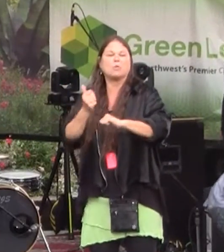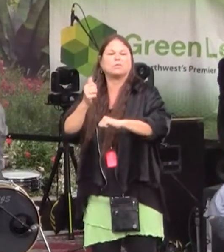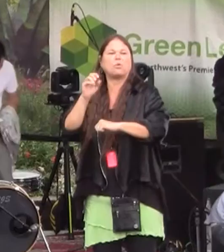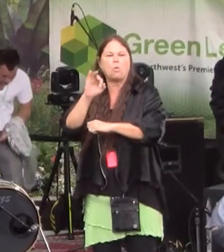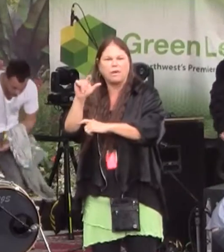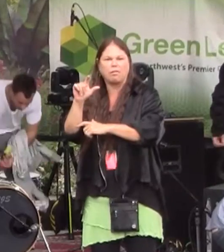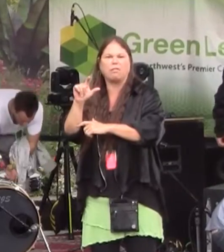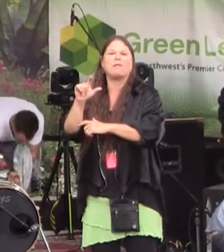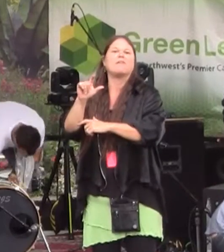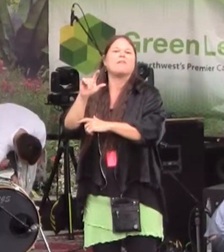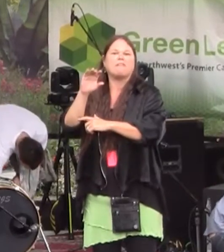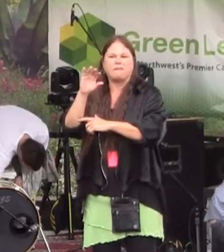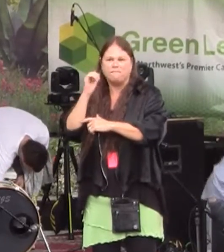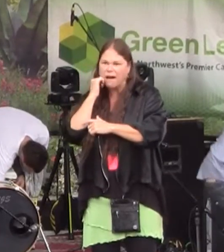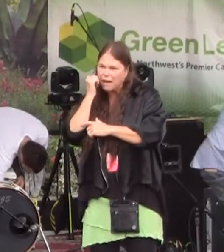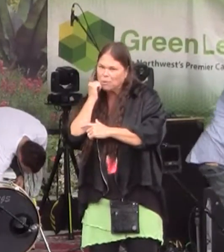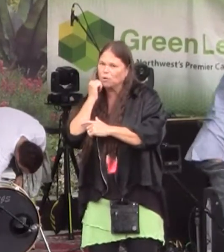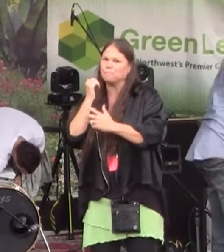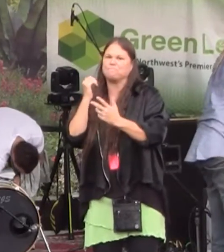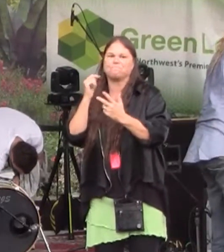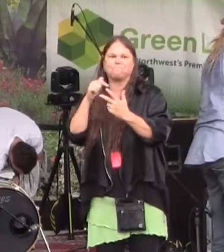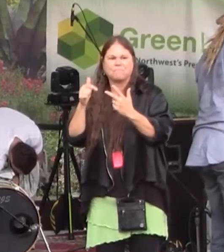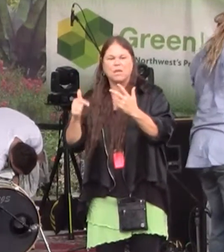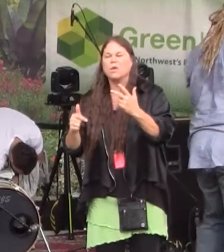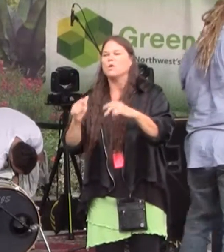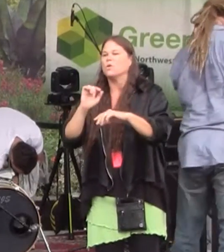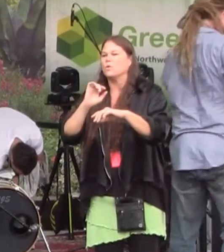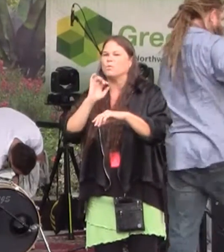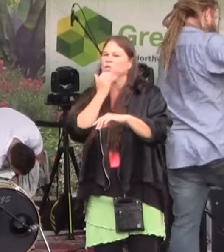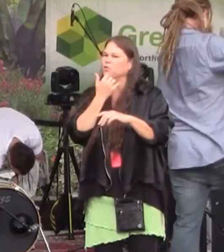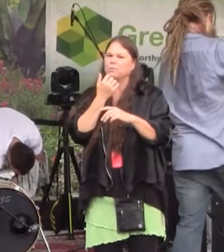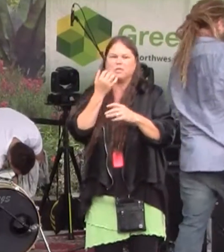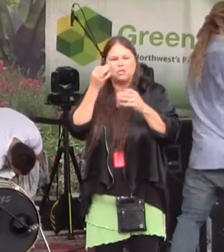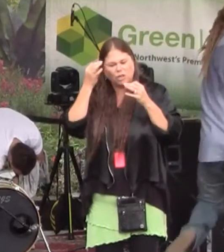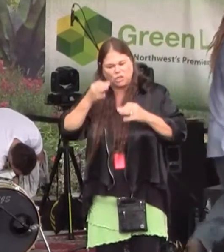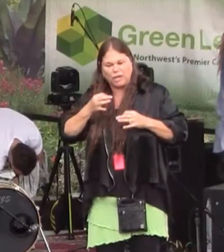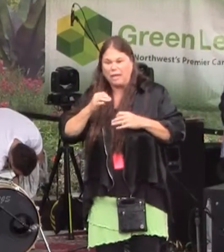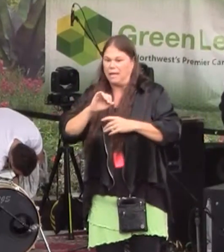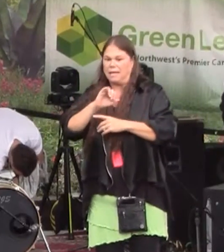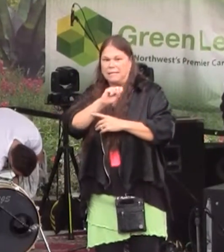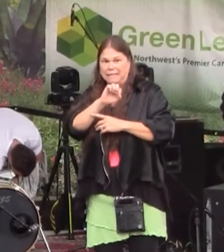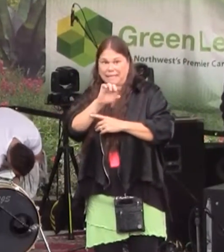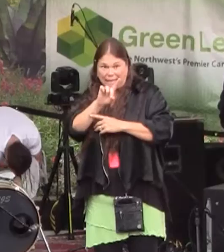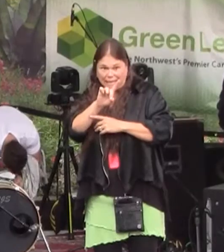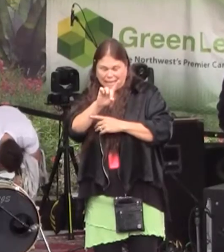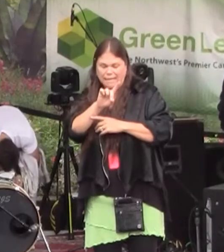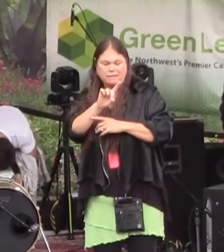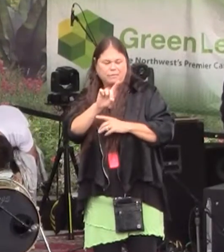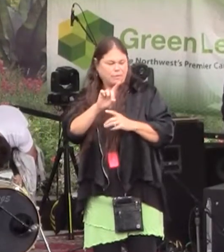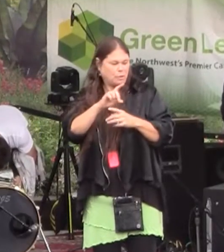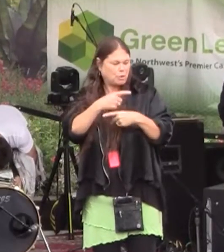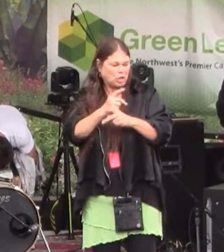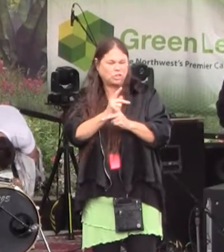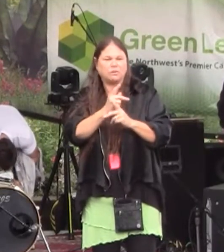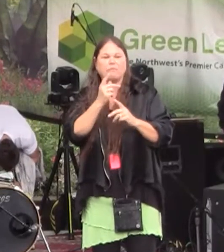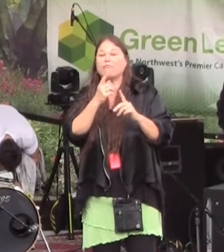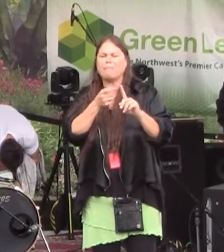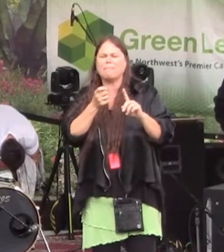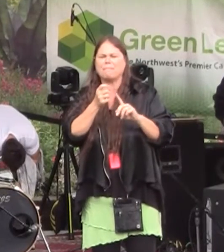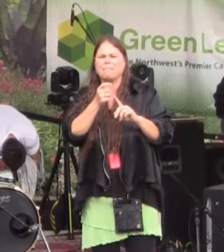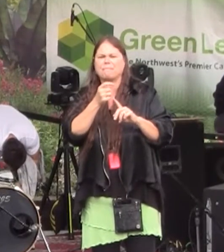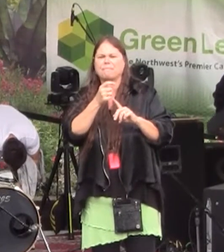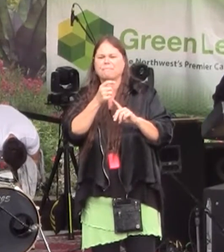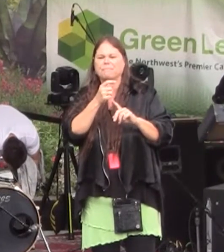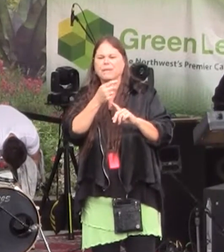fiber. We shouldn't be judging seed and fiber production by THC content. I think